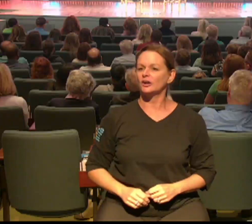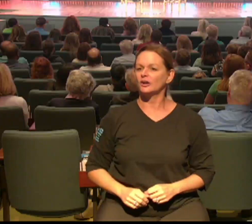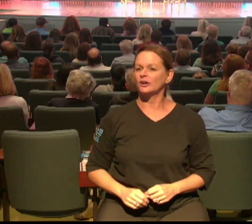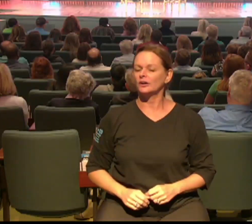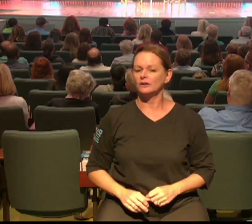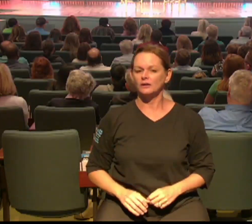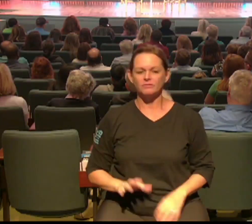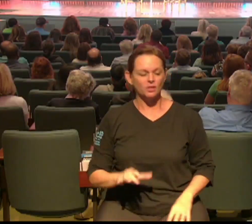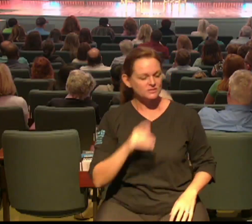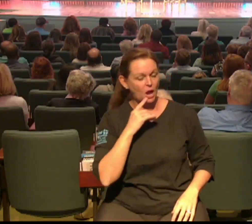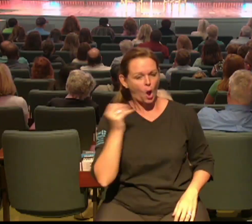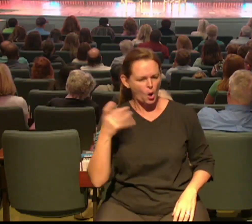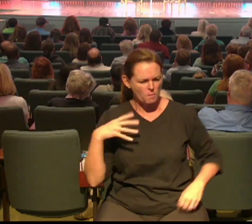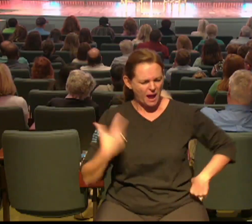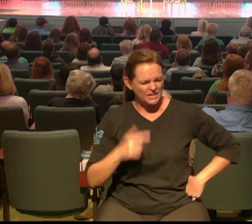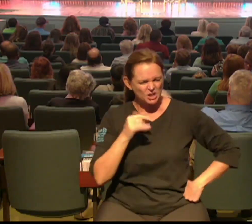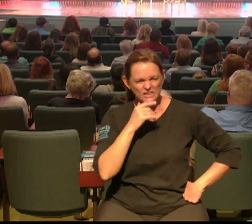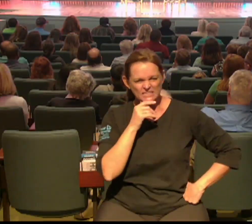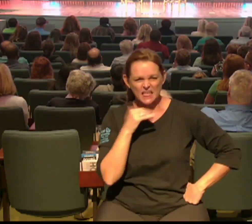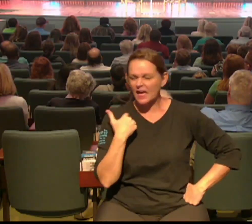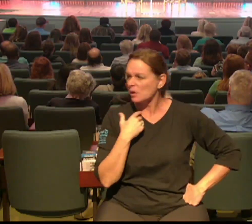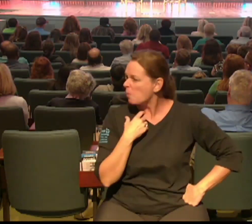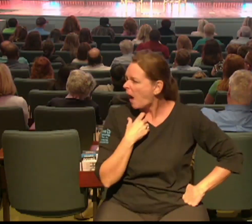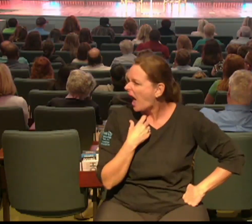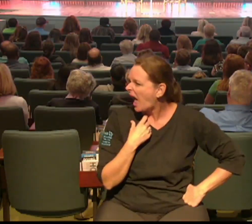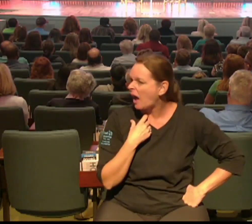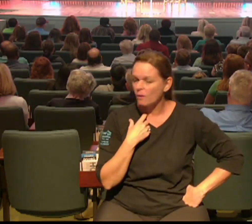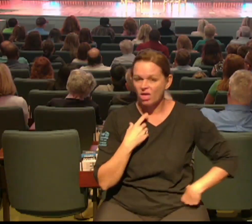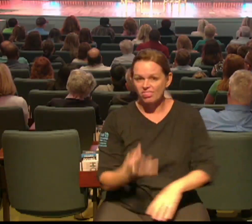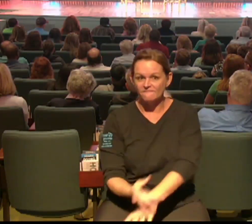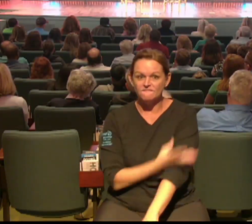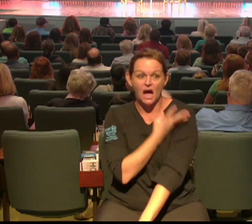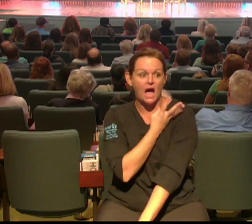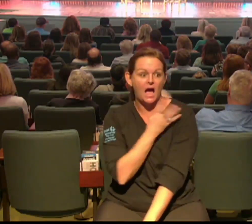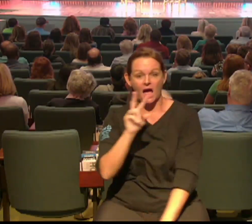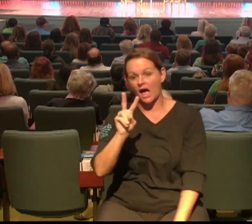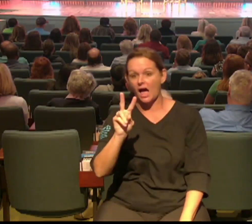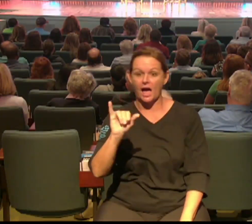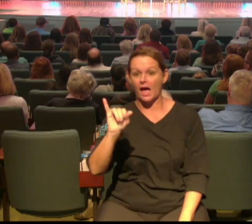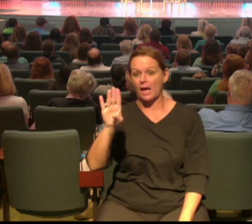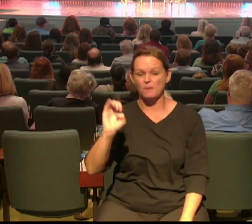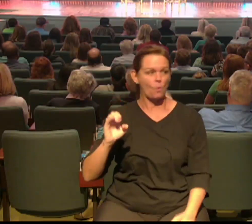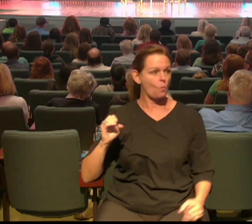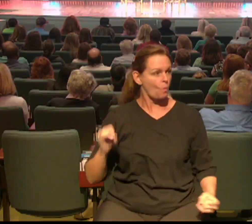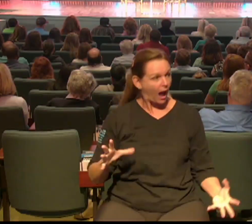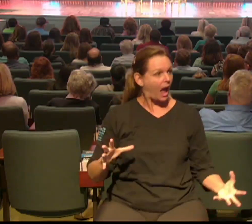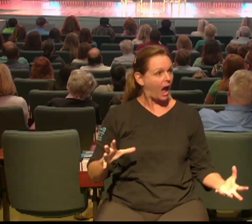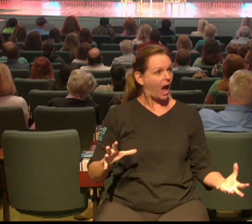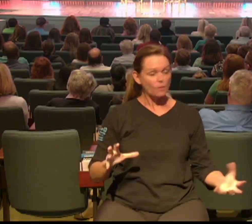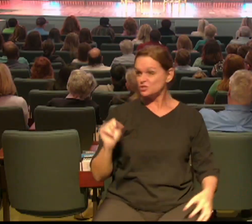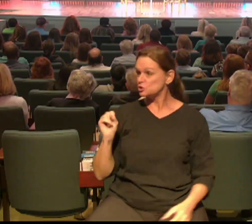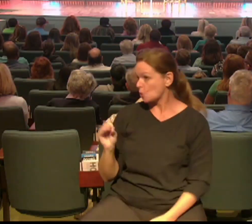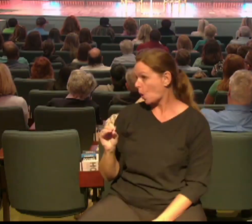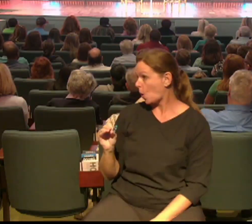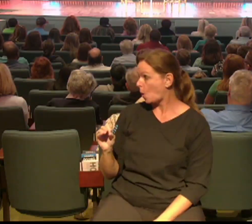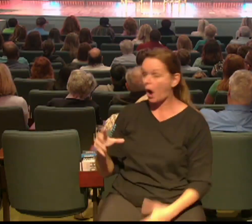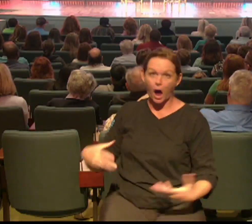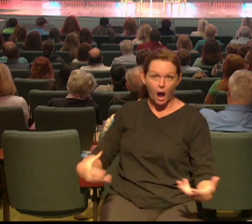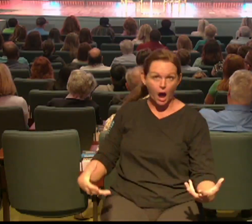use a different word and they'll go the vibe oh the the vibe in there is like so they can't even find the